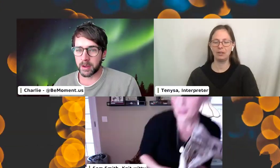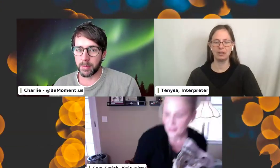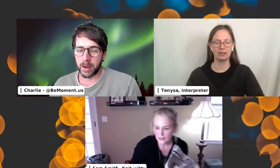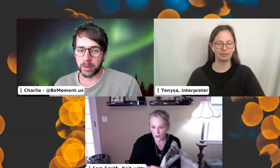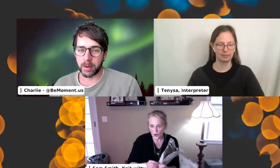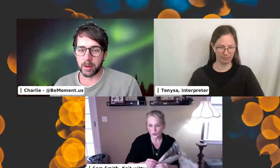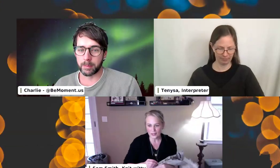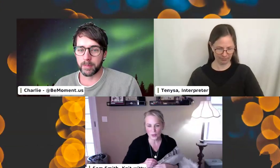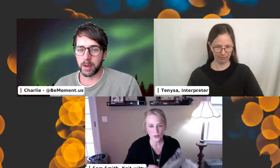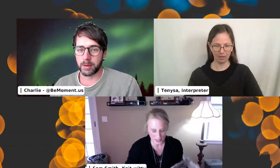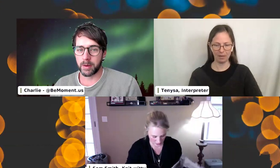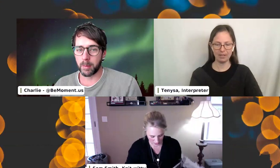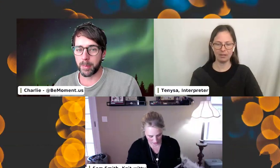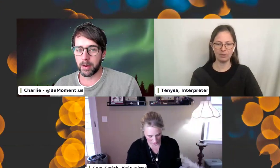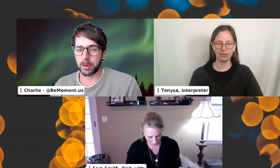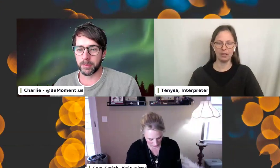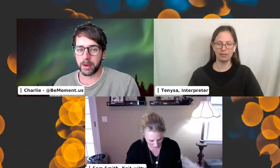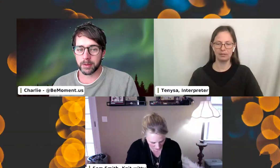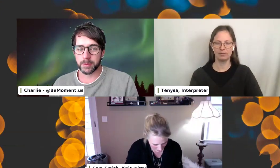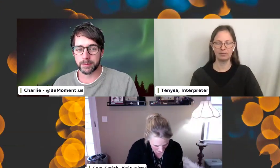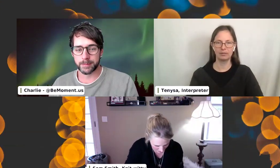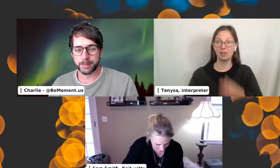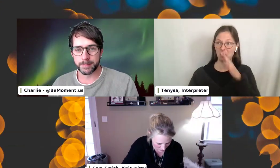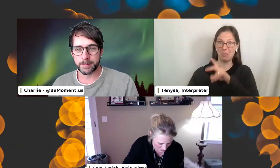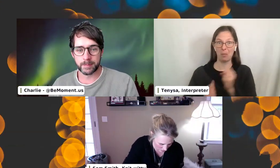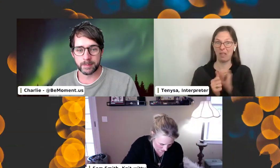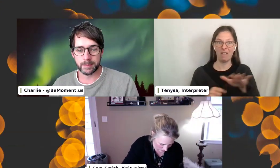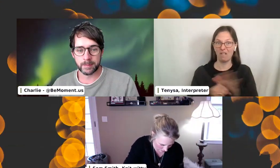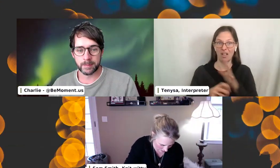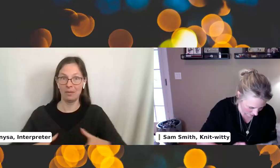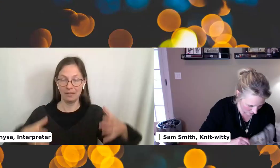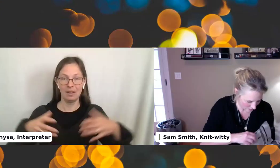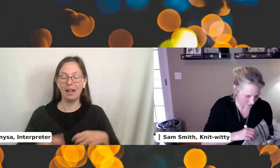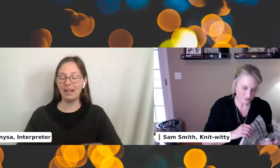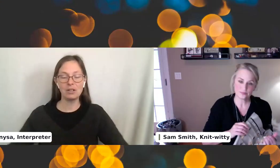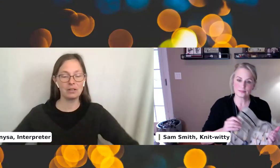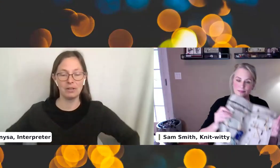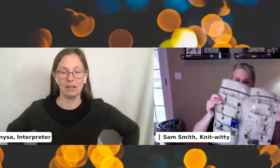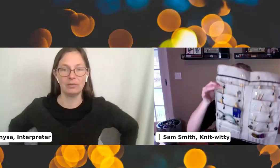Sam's going to come back with like a barrel of needles. These are my circular needles.